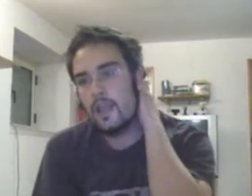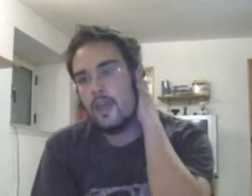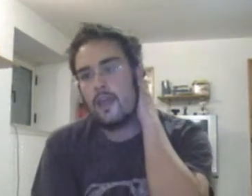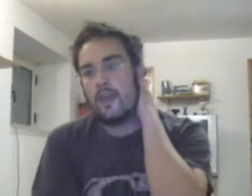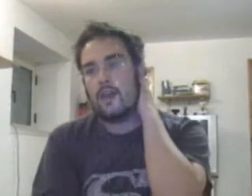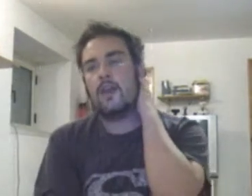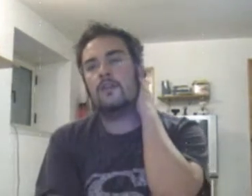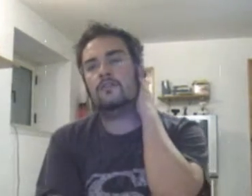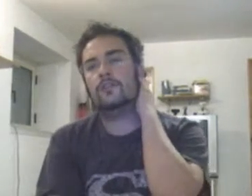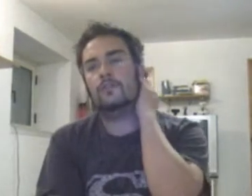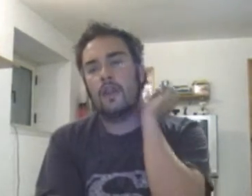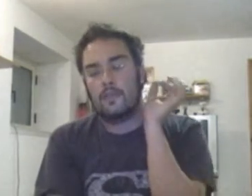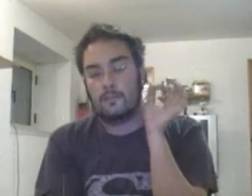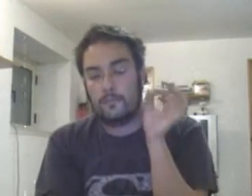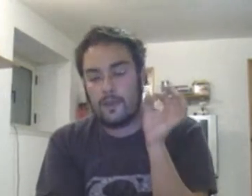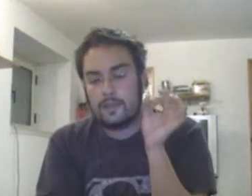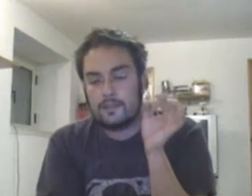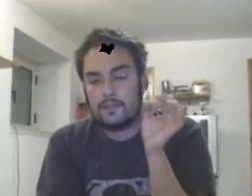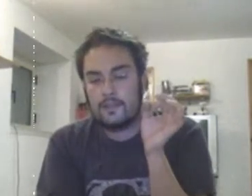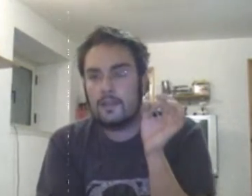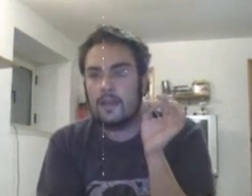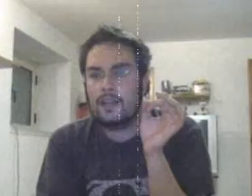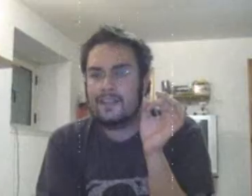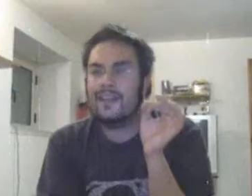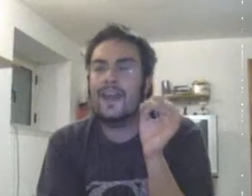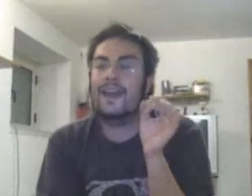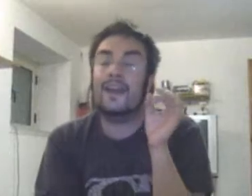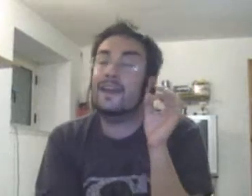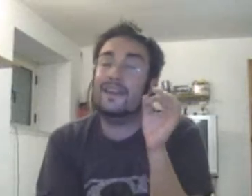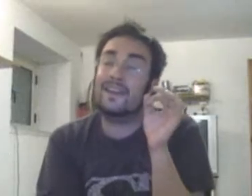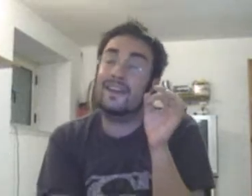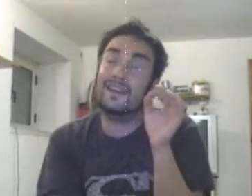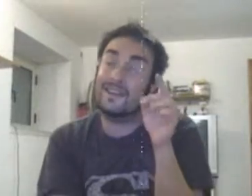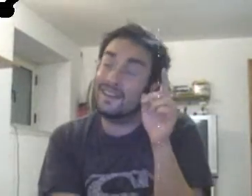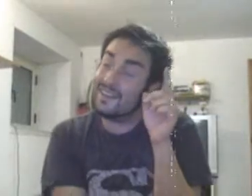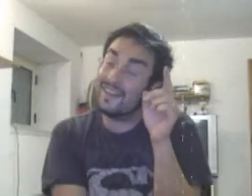And do the best that I can And